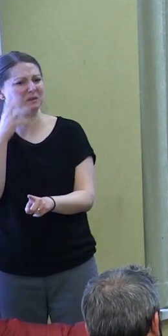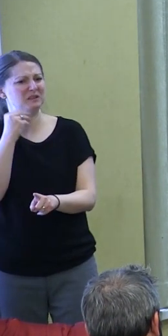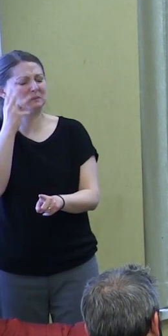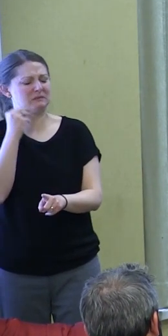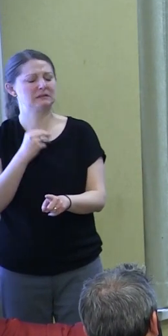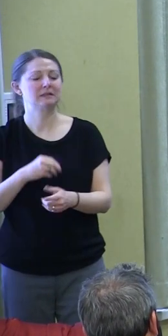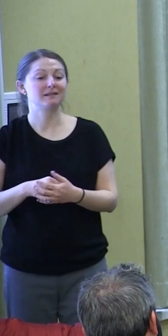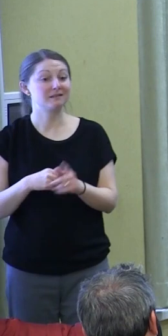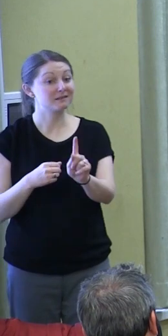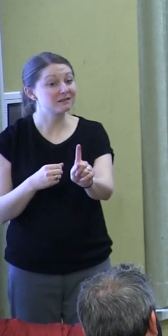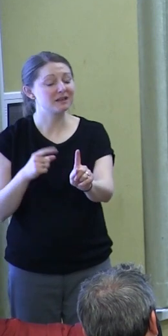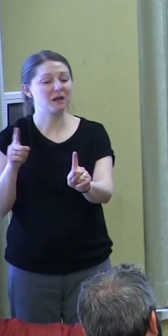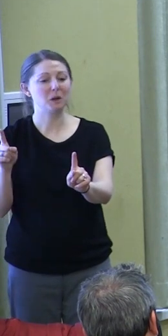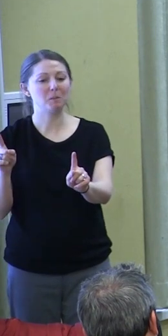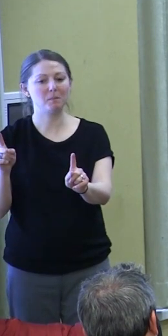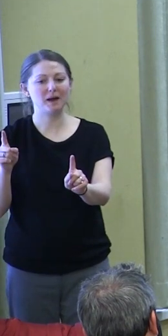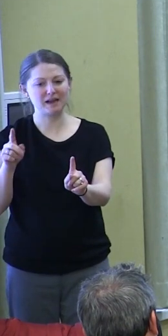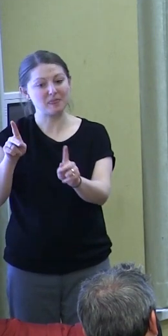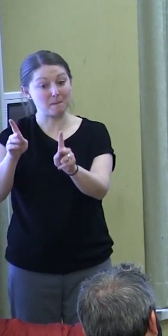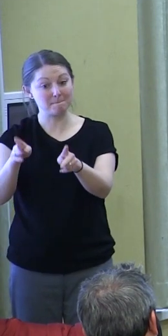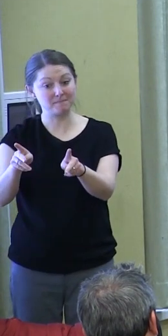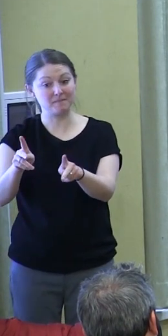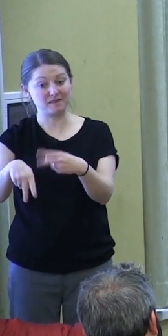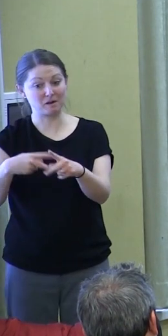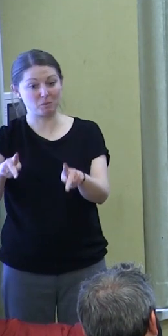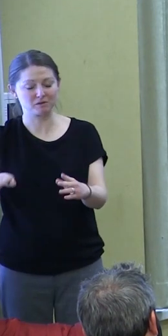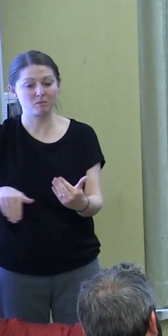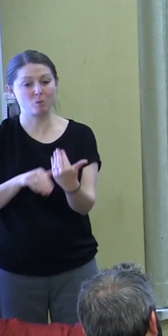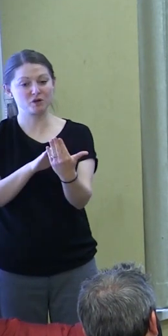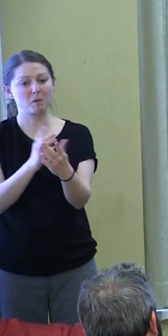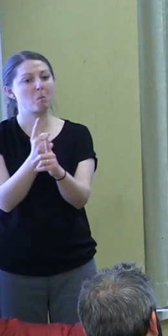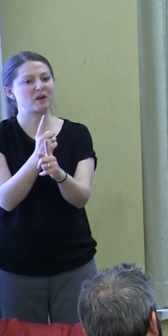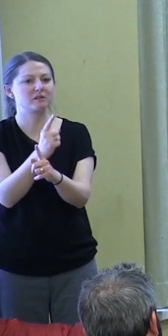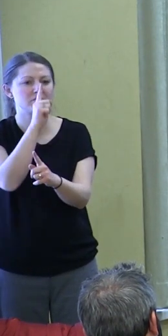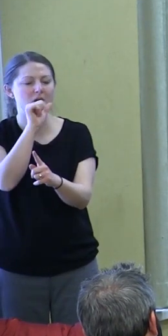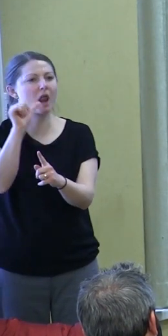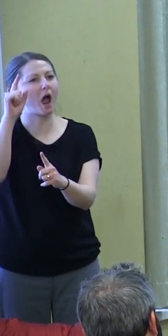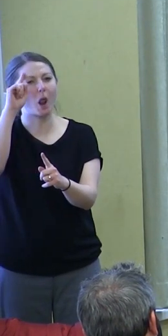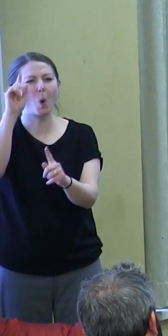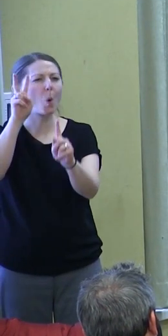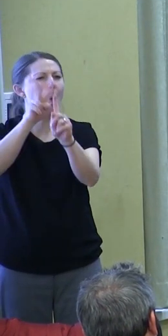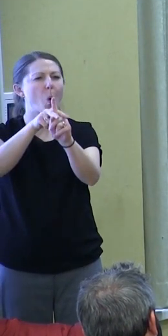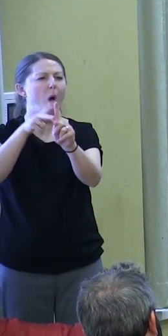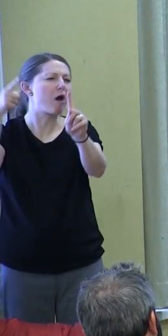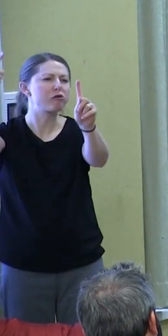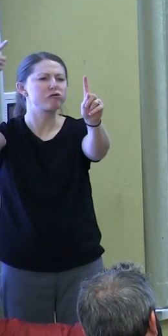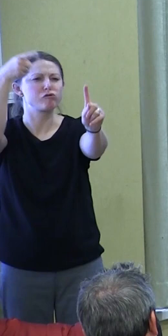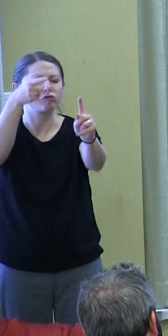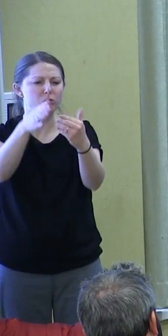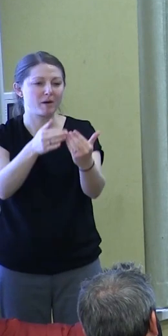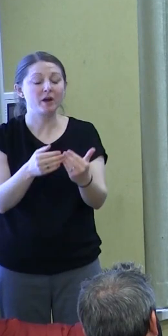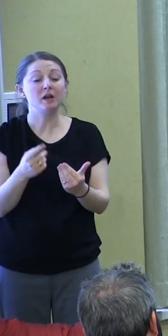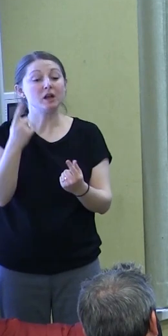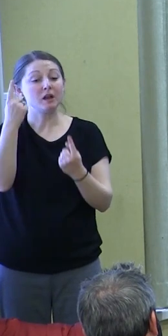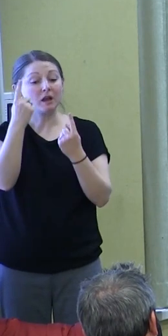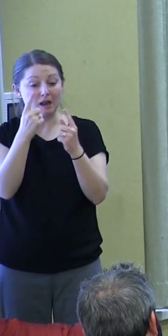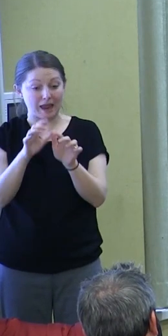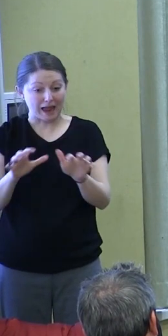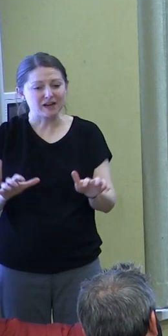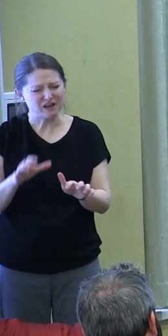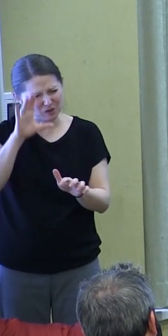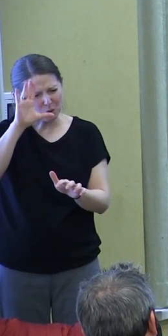Yet they approach them practically, rather than idealistically, using thoughtful action and believing that